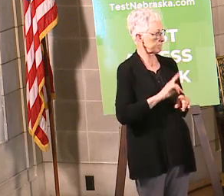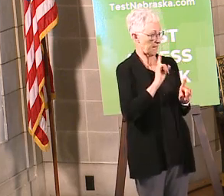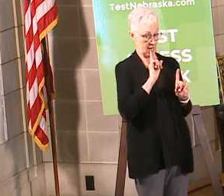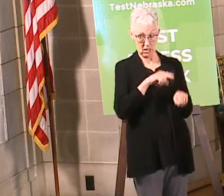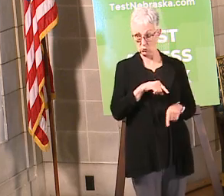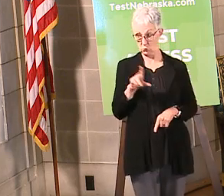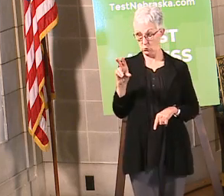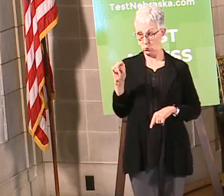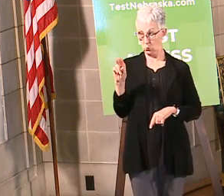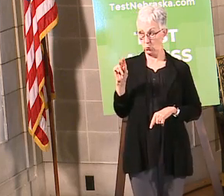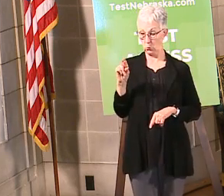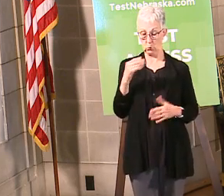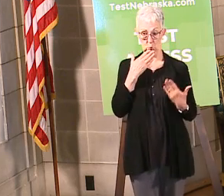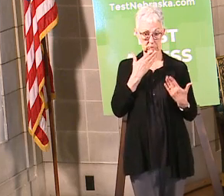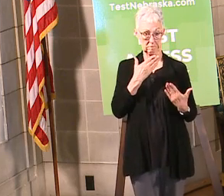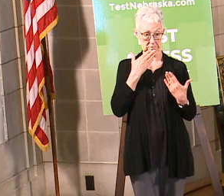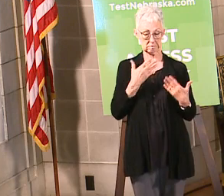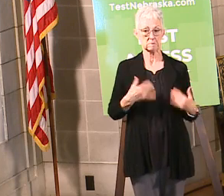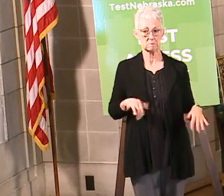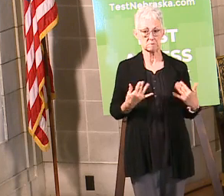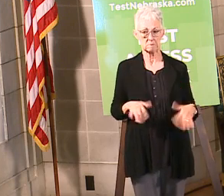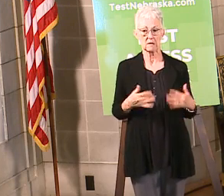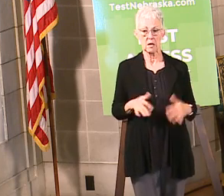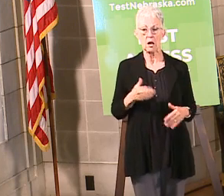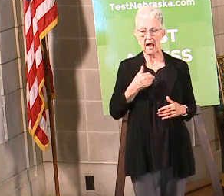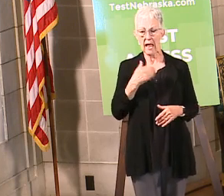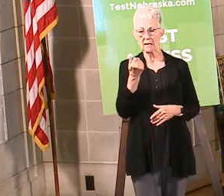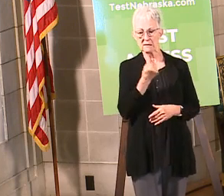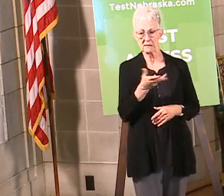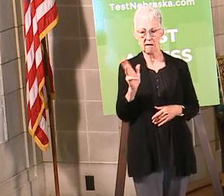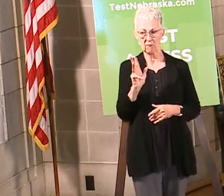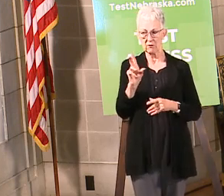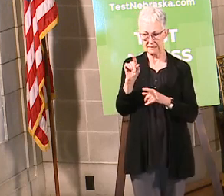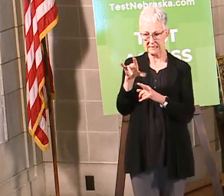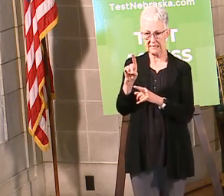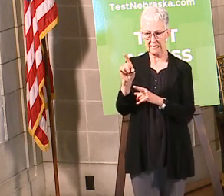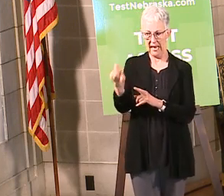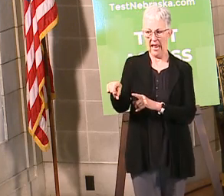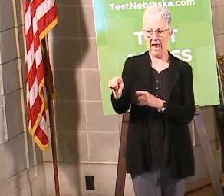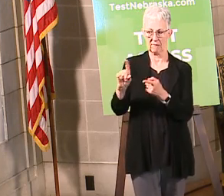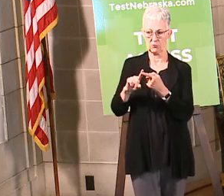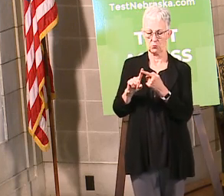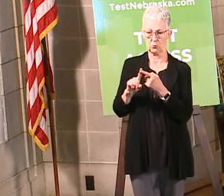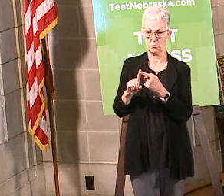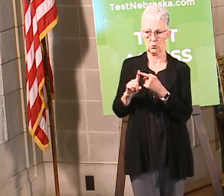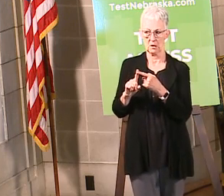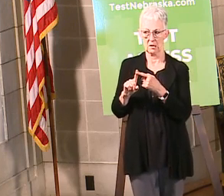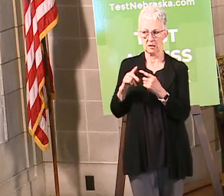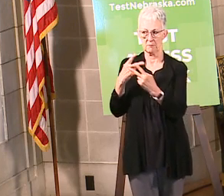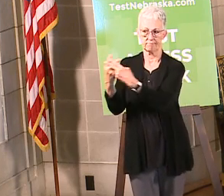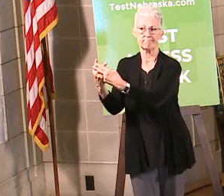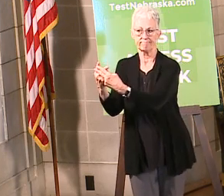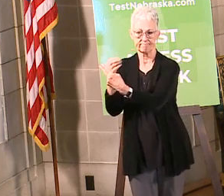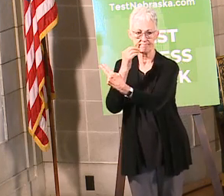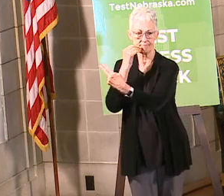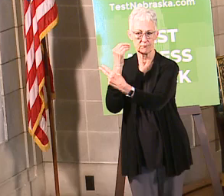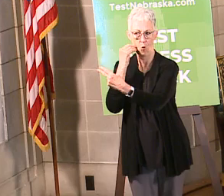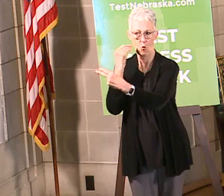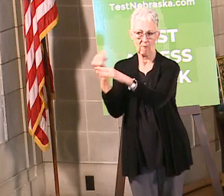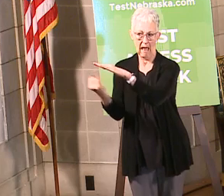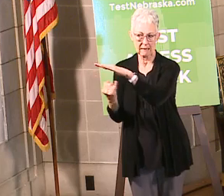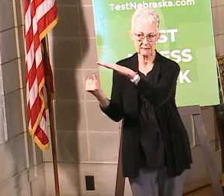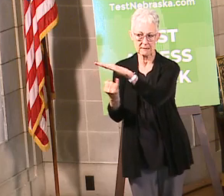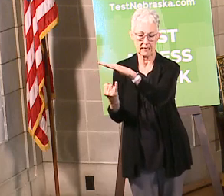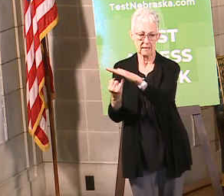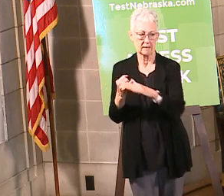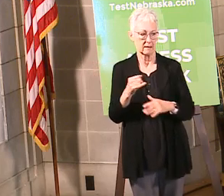uh we've had several that needed to isolate because of customers they were dealing with who didn't necessarily want to go